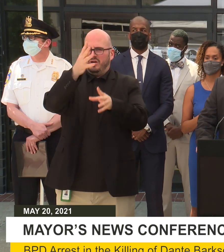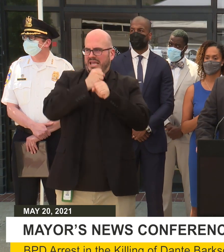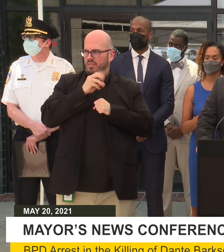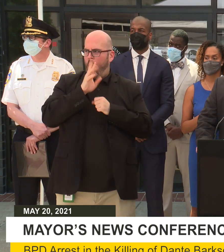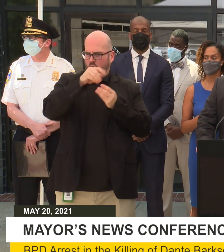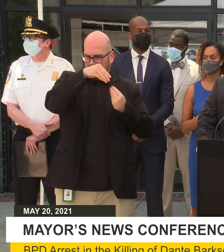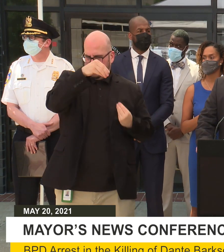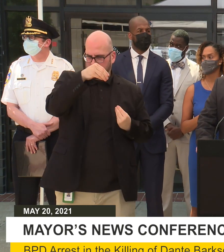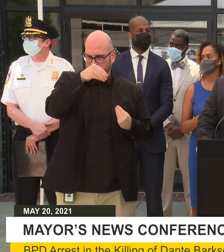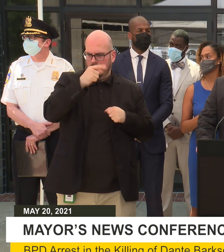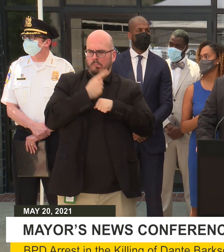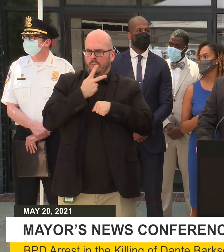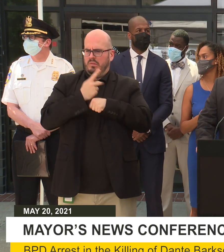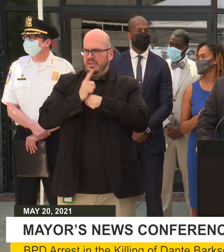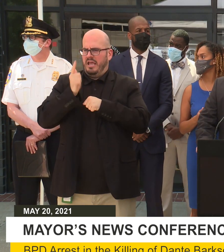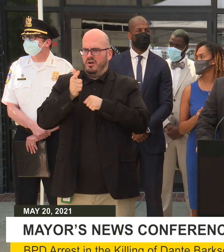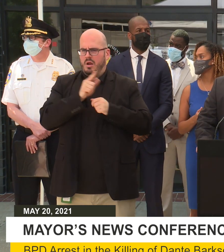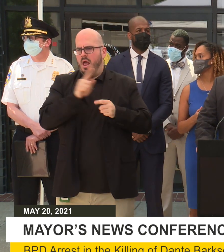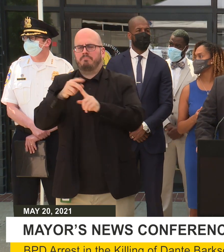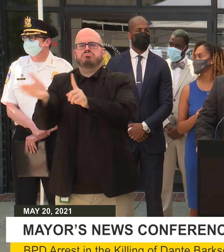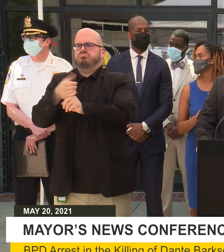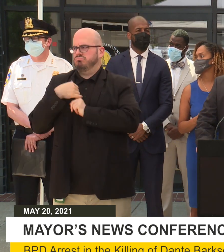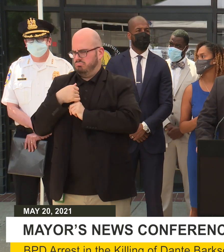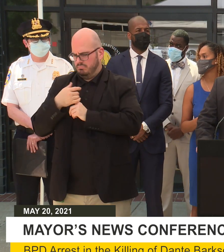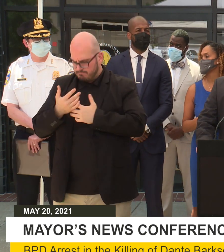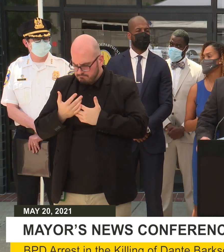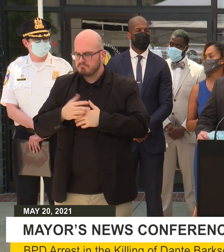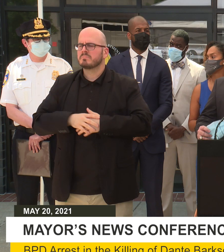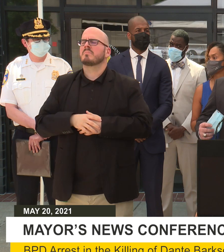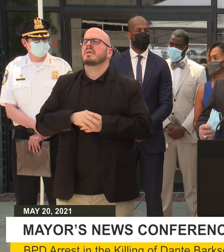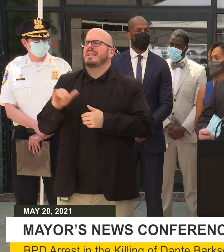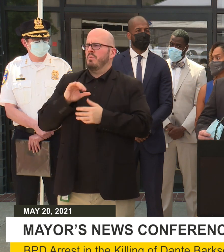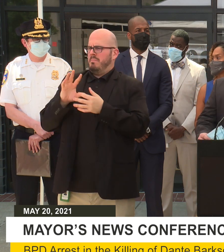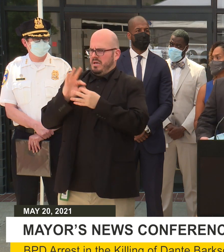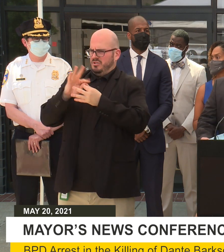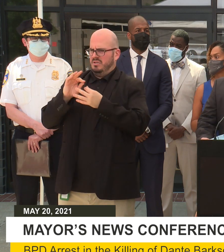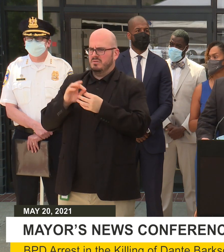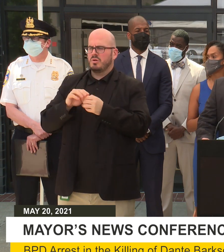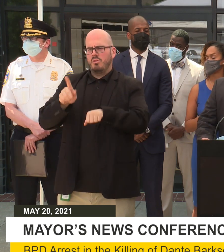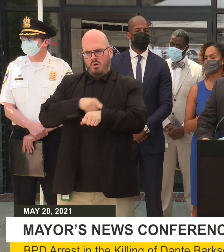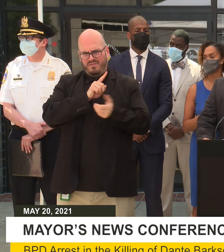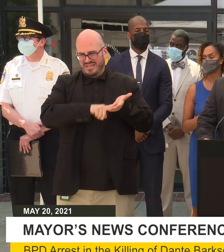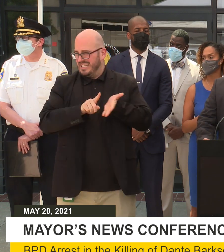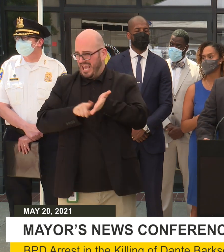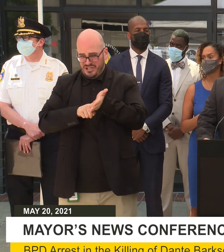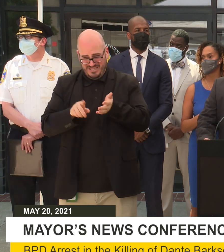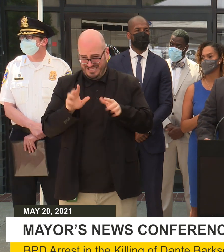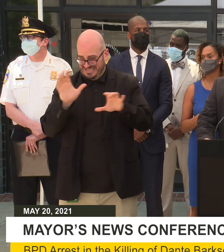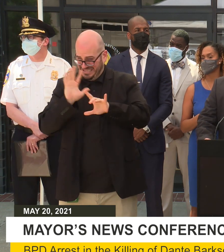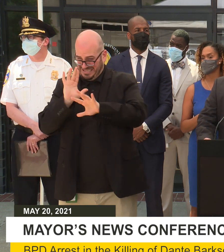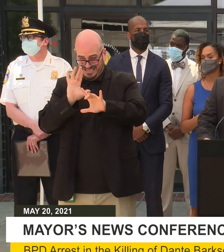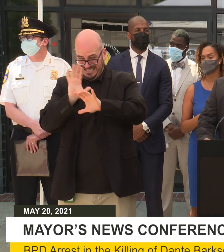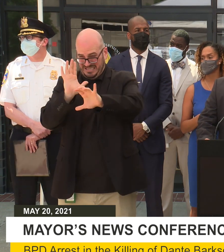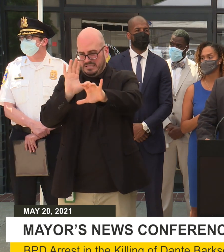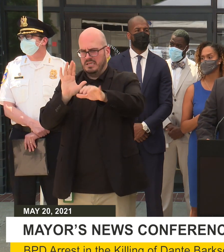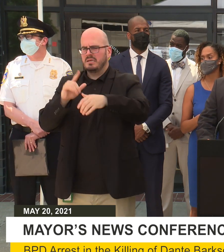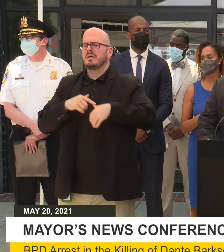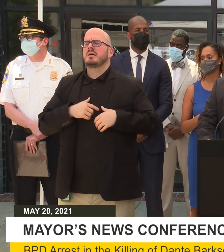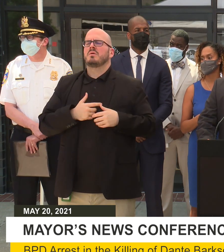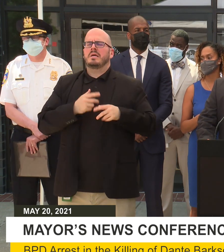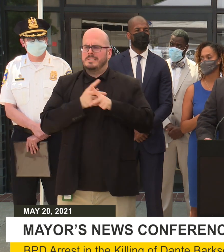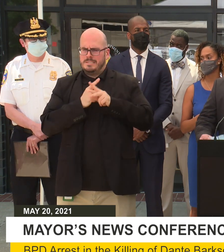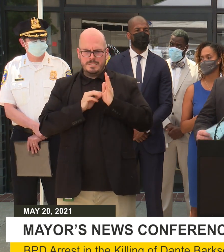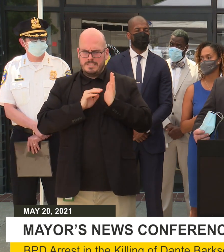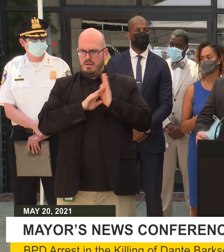few days of us getting the arrest warrant. As we mentioned, it was a lengthy investigation and he was developed as a suspect,